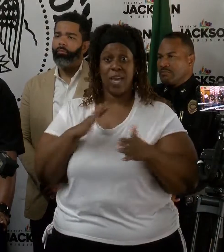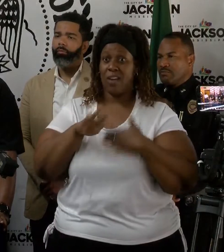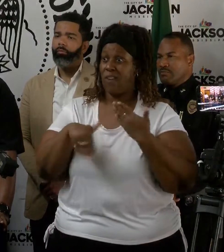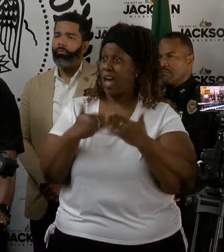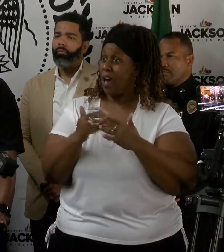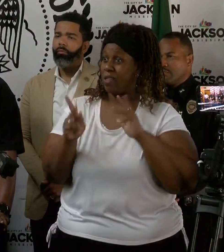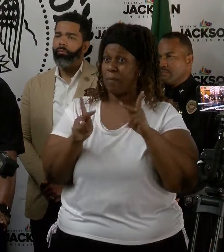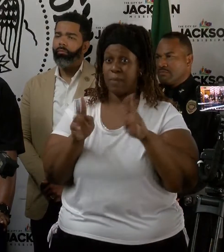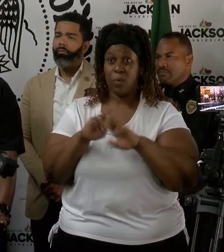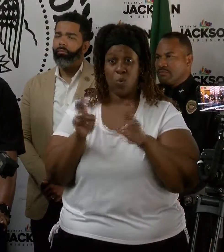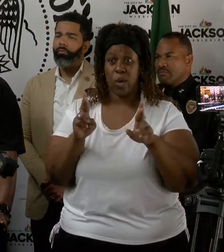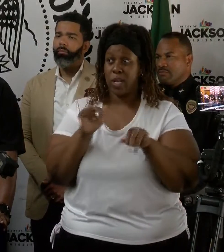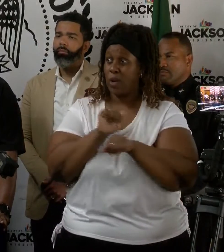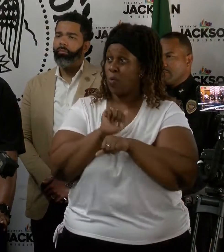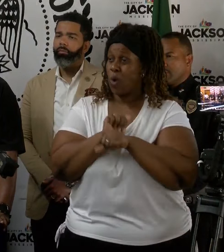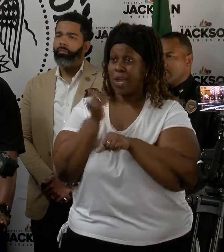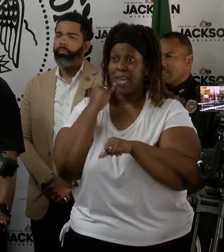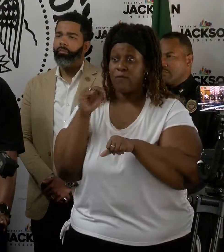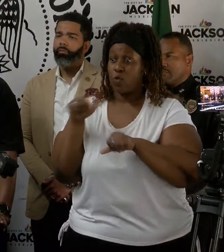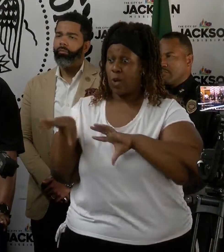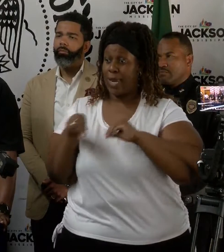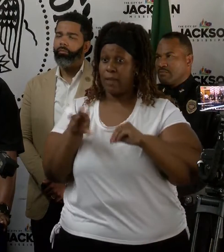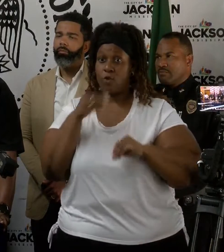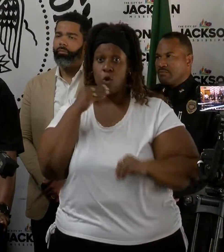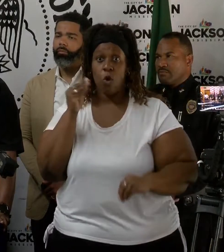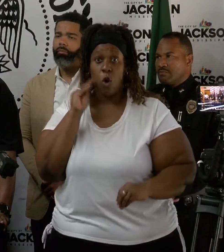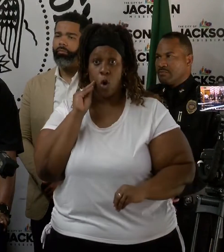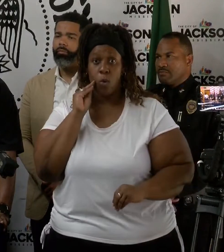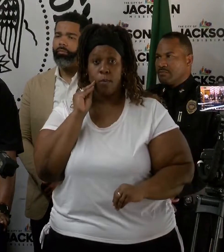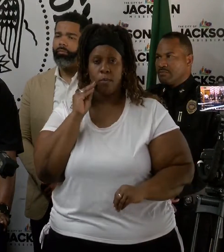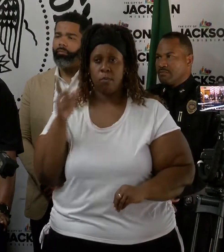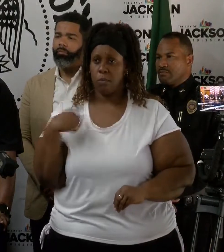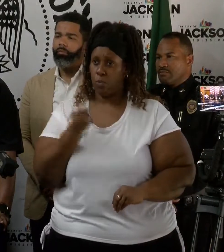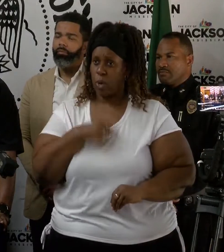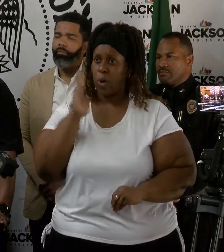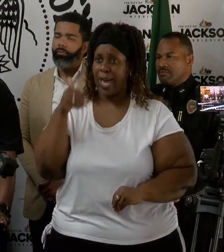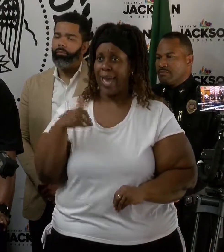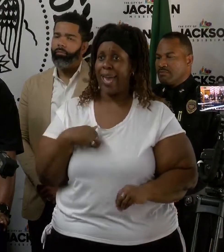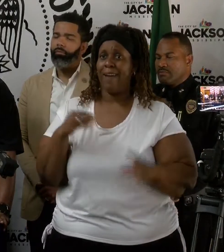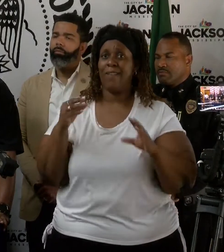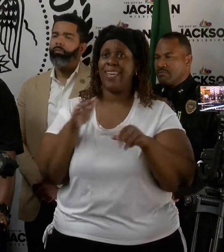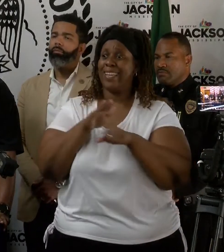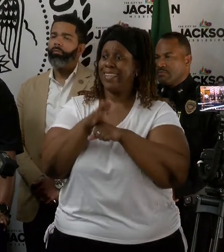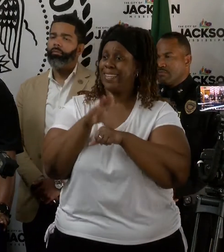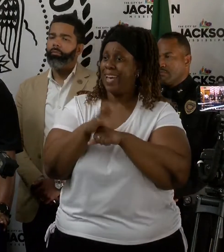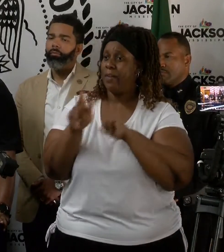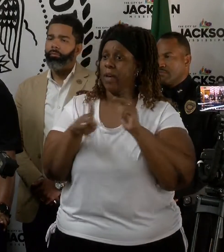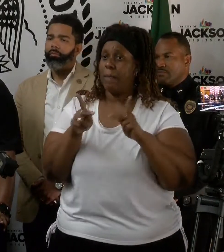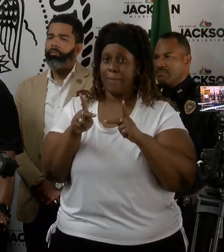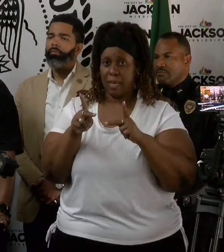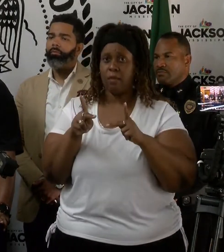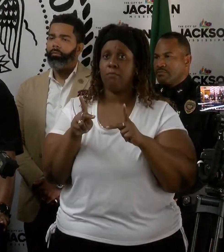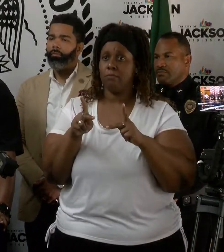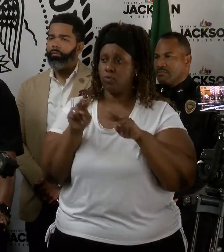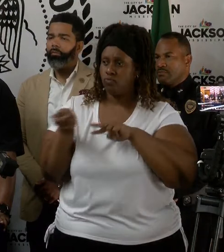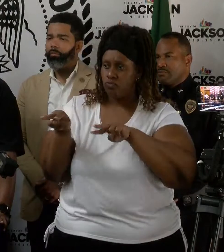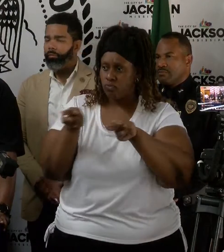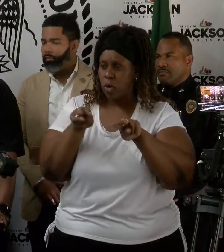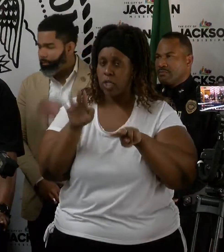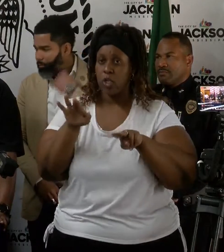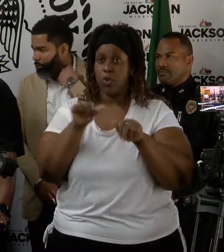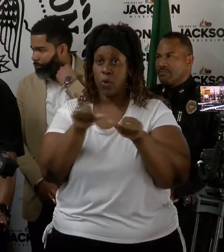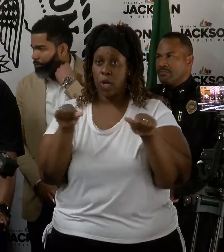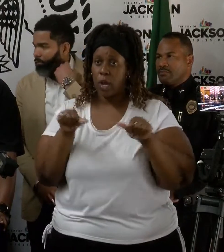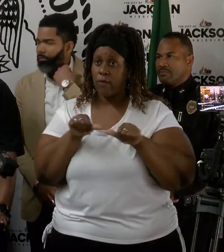deck. If you leave your home, feel assured that we're going to have extra patrol in your area. We're concerned